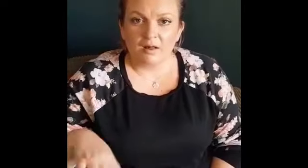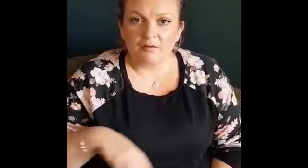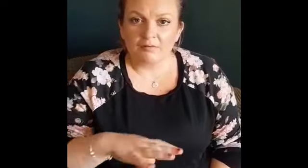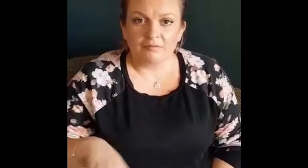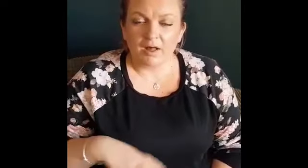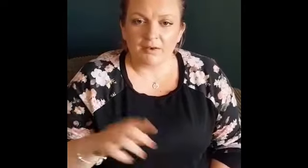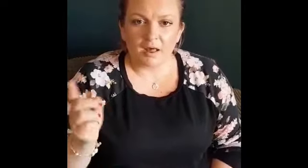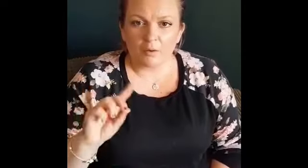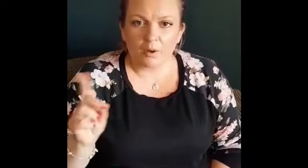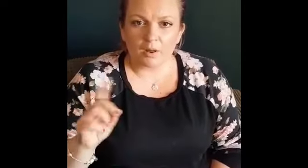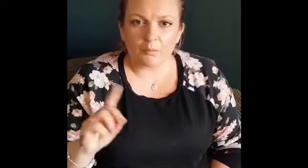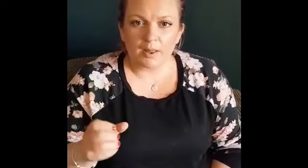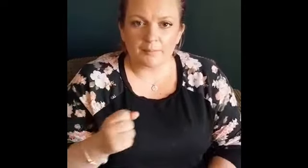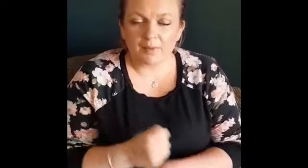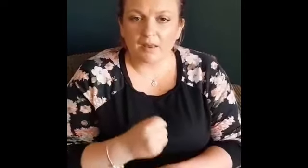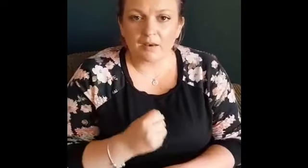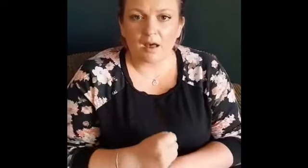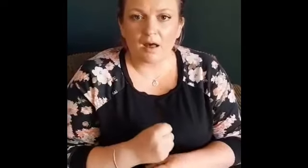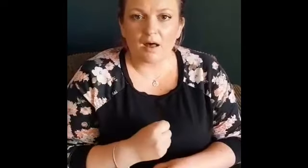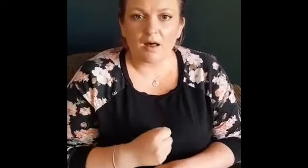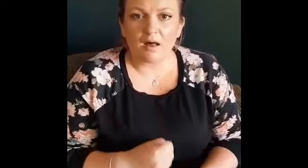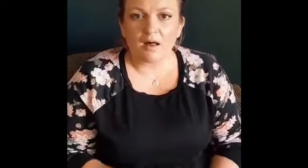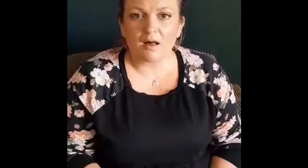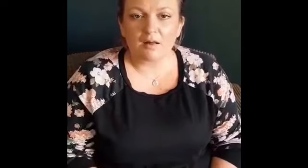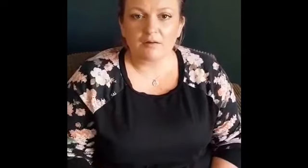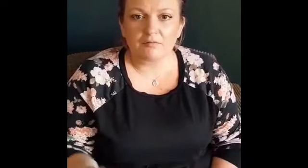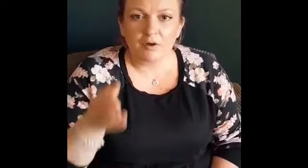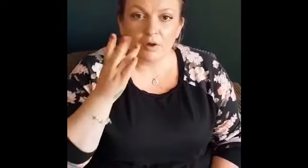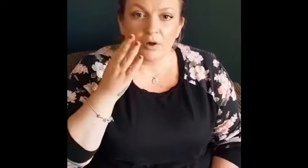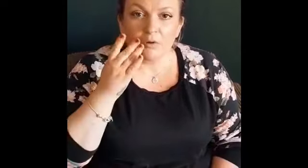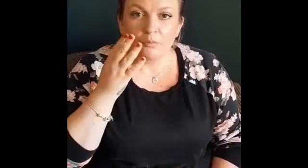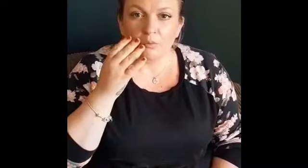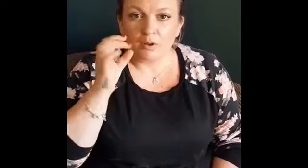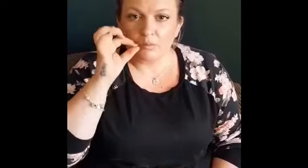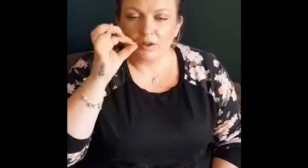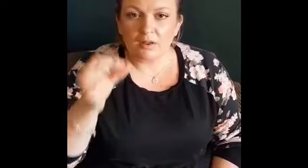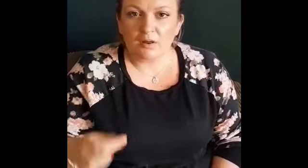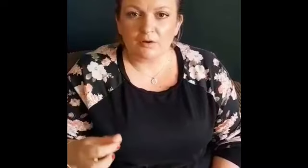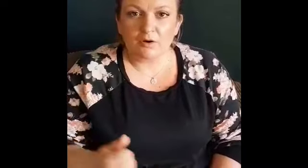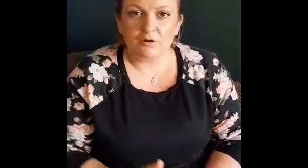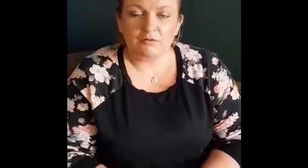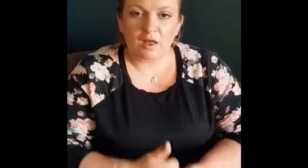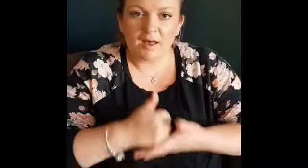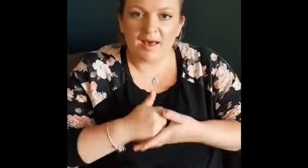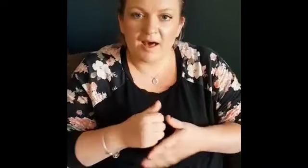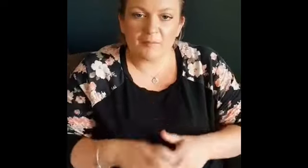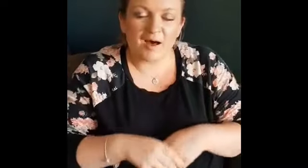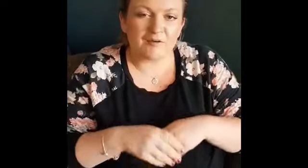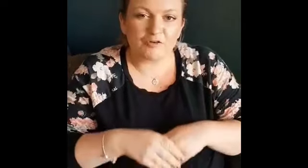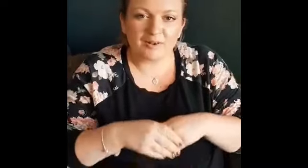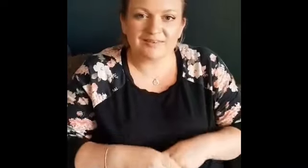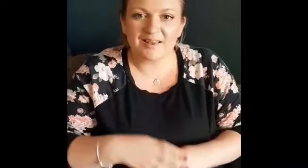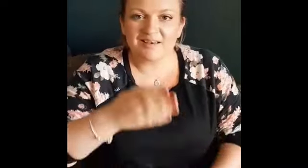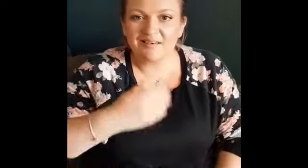Find out what we're made of When we are called to help our friends in